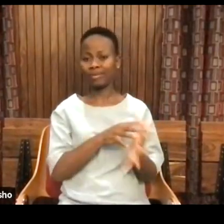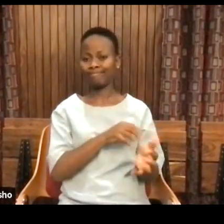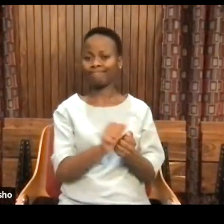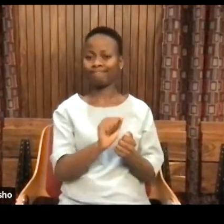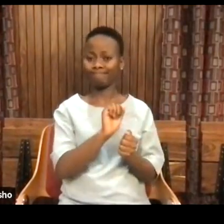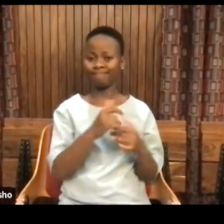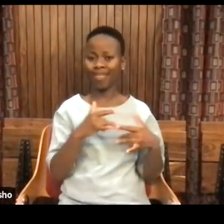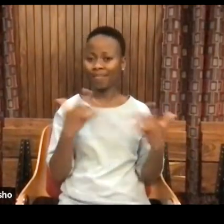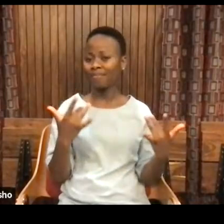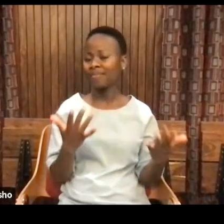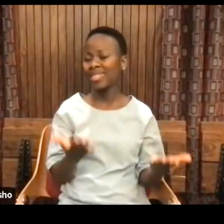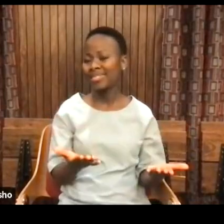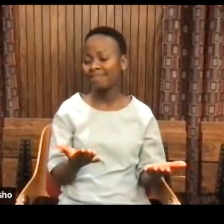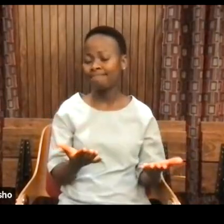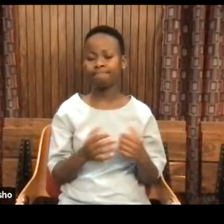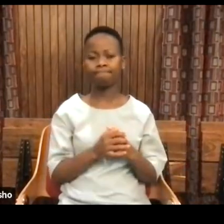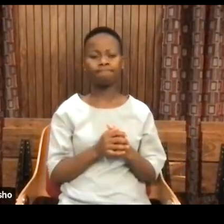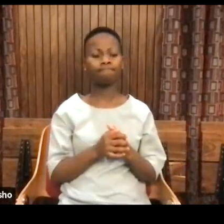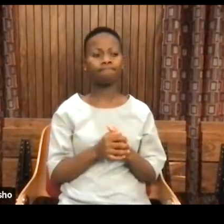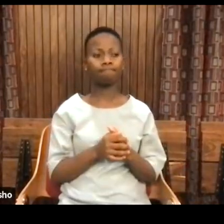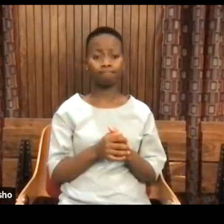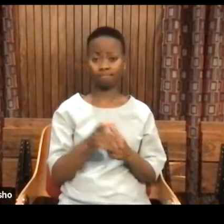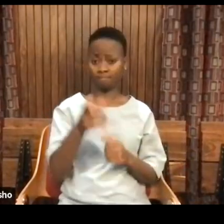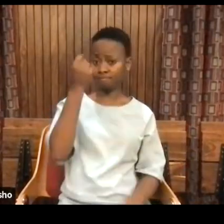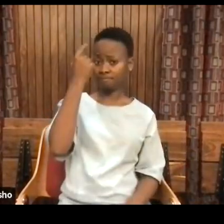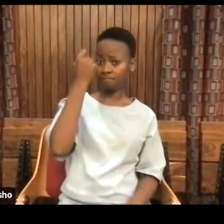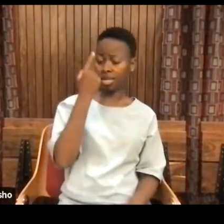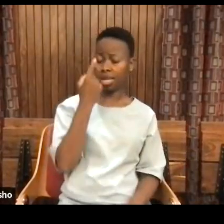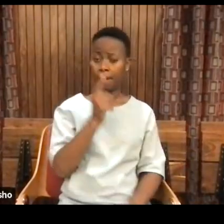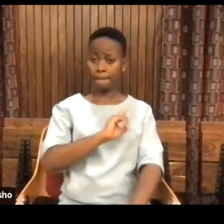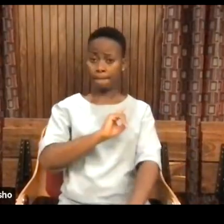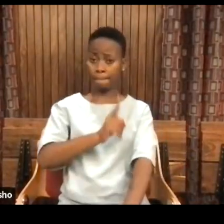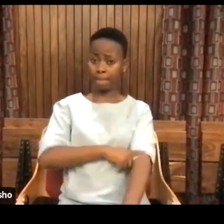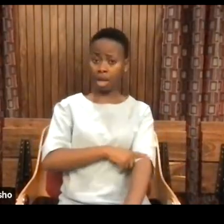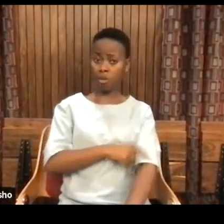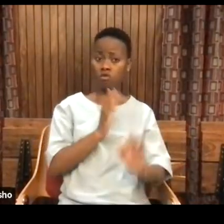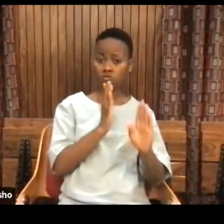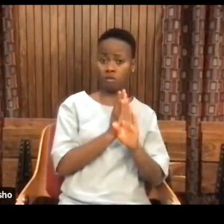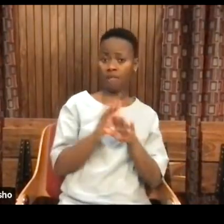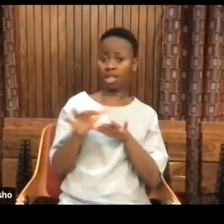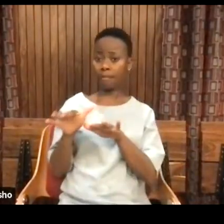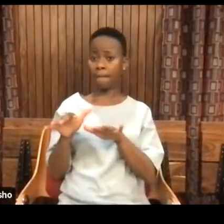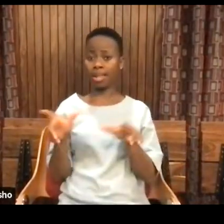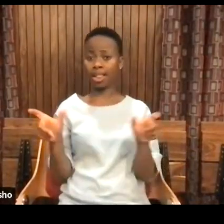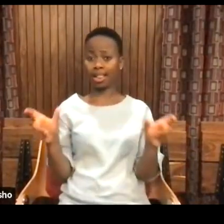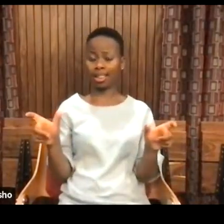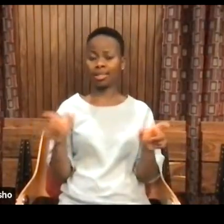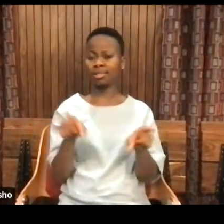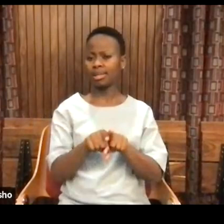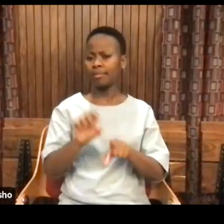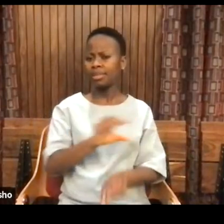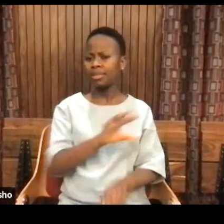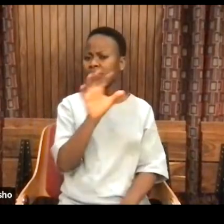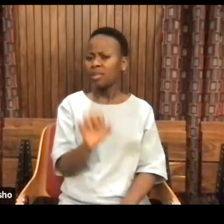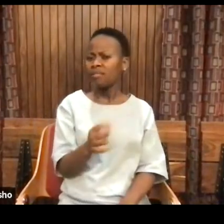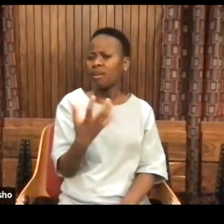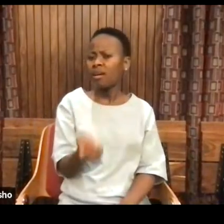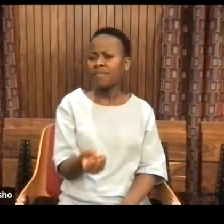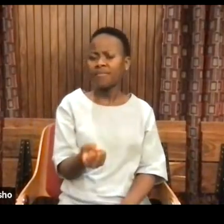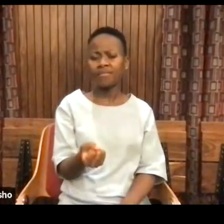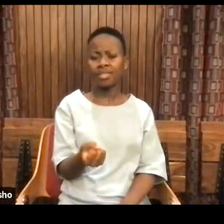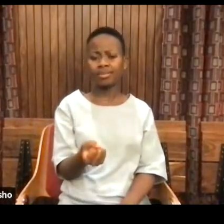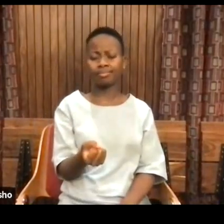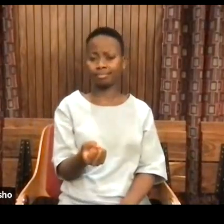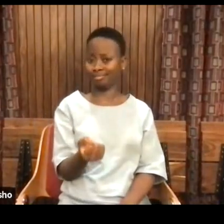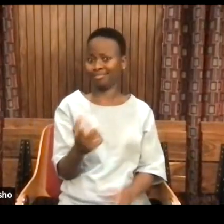constantly diminished. If you understand power in that way, you could understand, for instance, that in a country like South Africa, you talk about